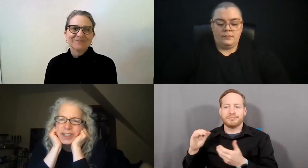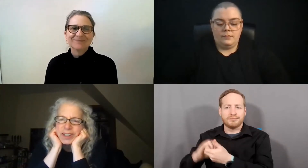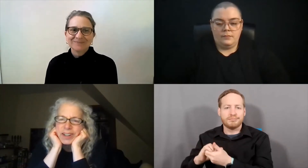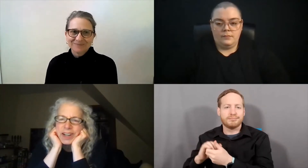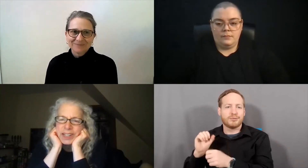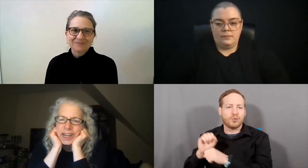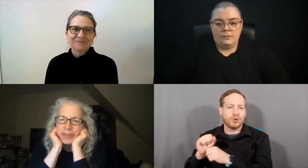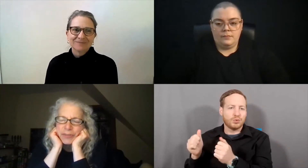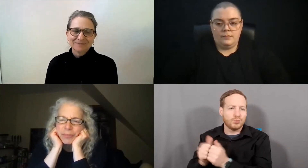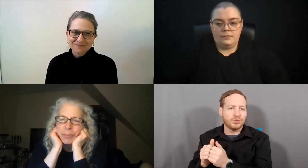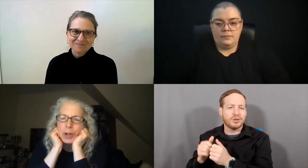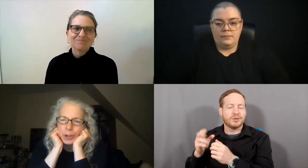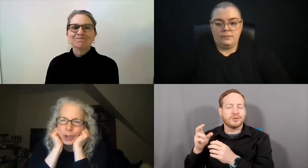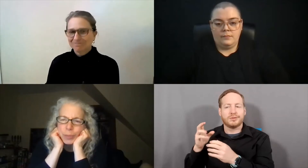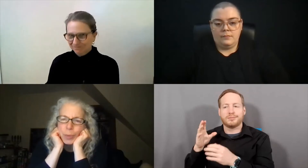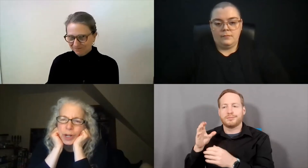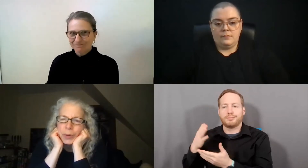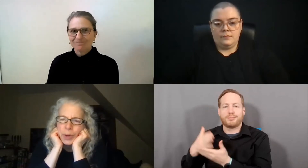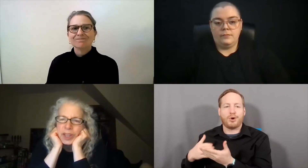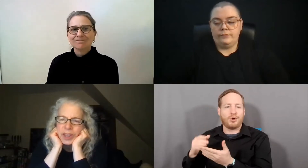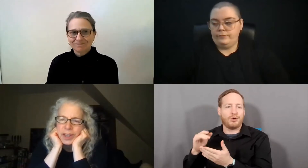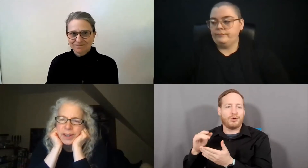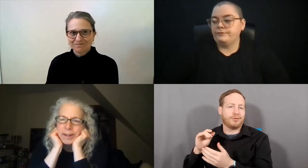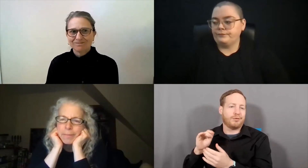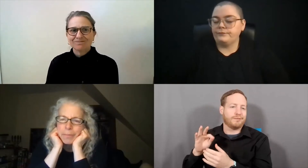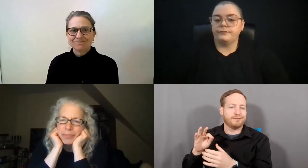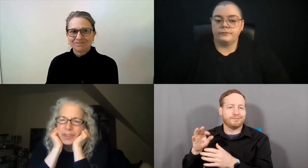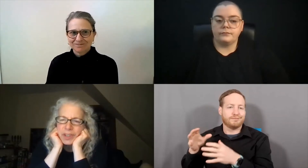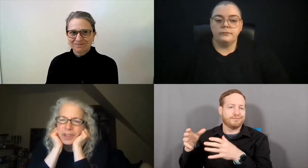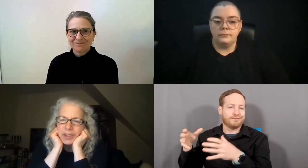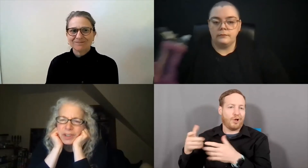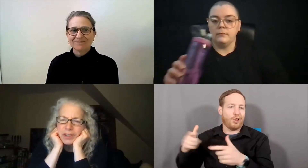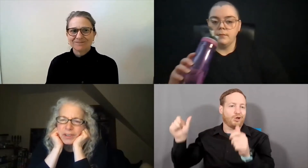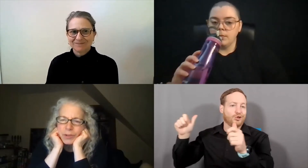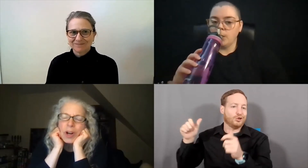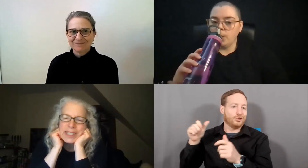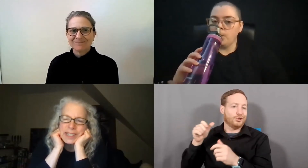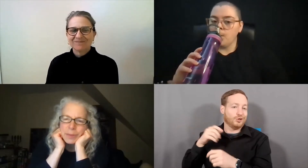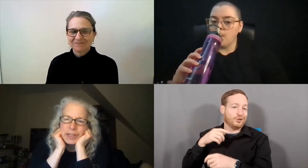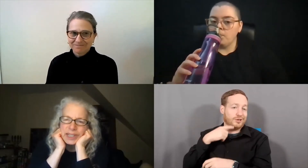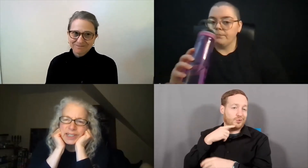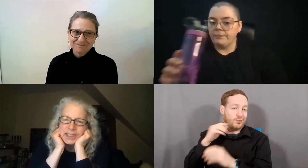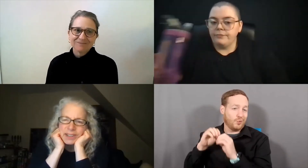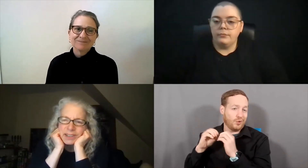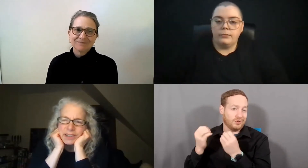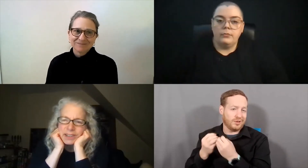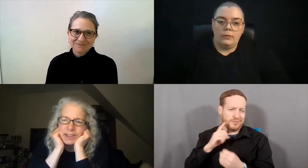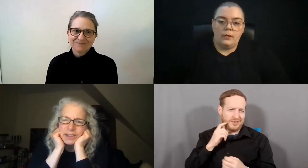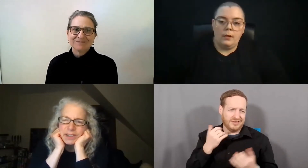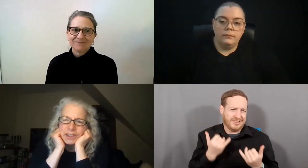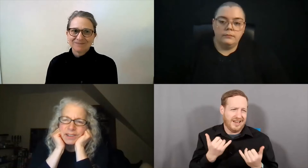a Deaf partnership working with cross-disabilities.